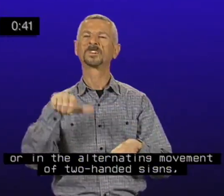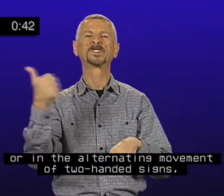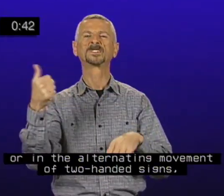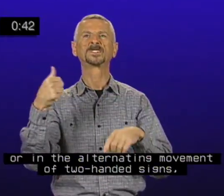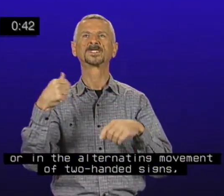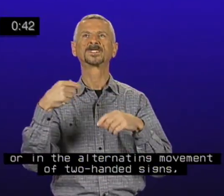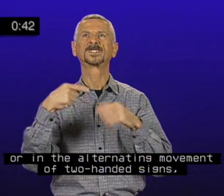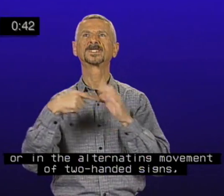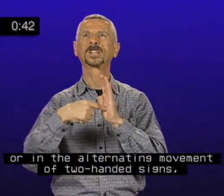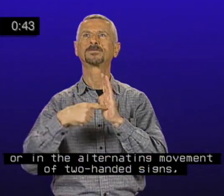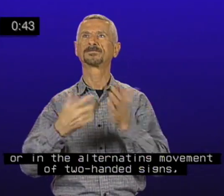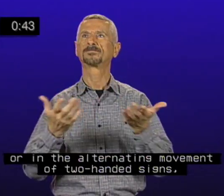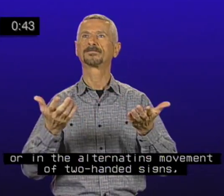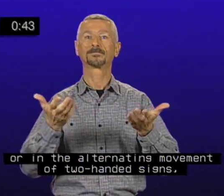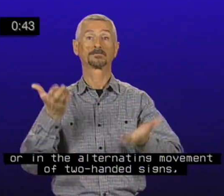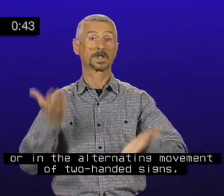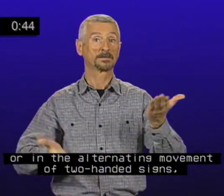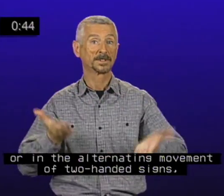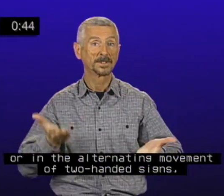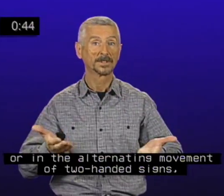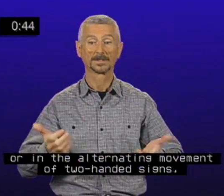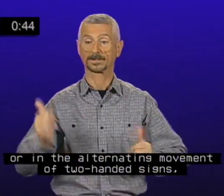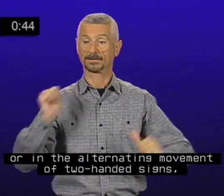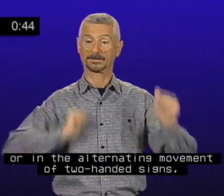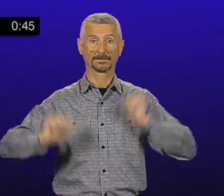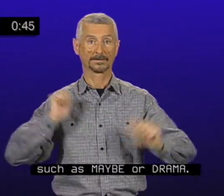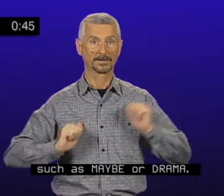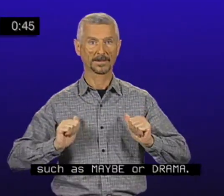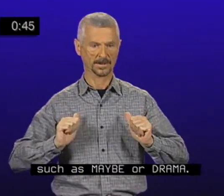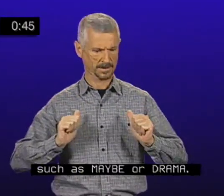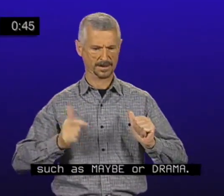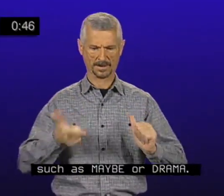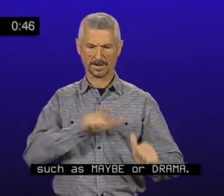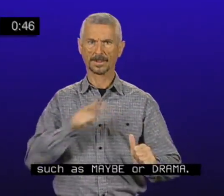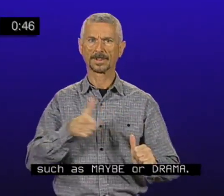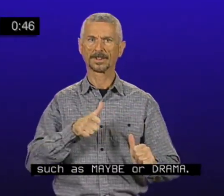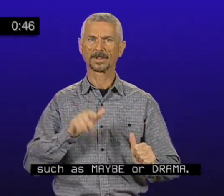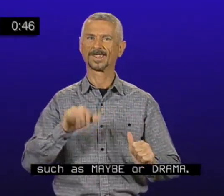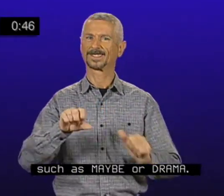Or in the alternating movement of two-handed signs such as maybe or drama.